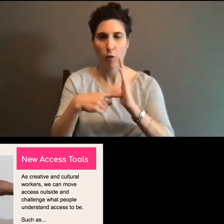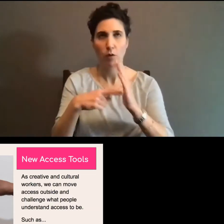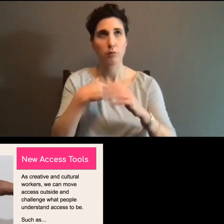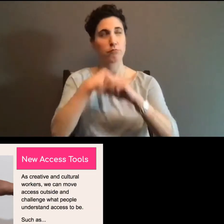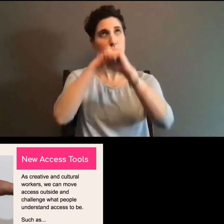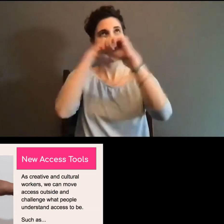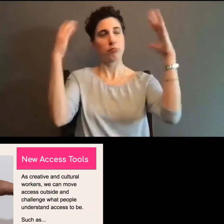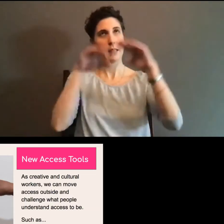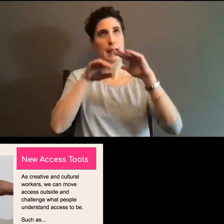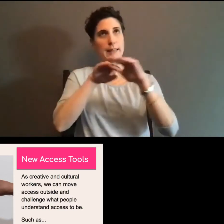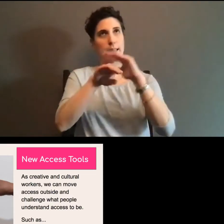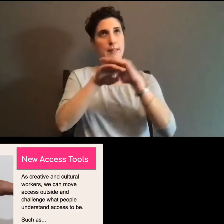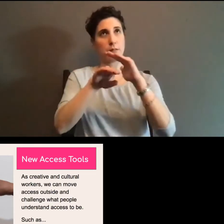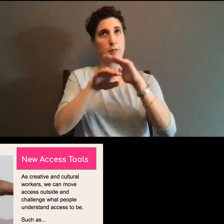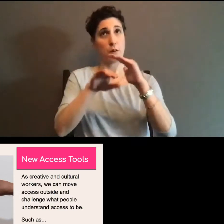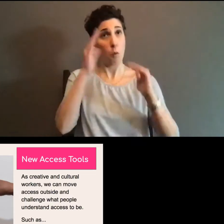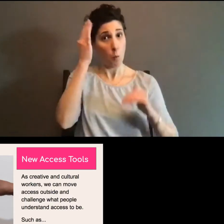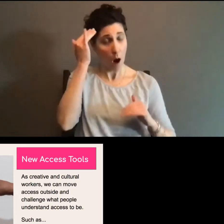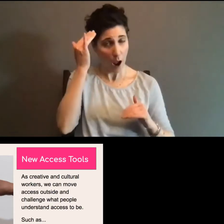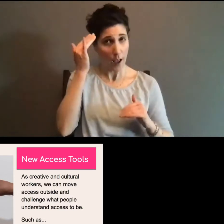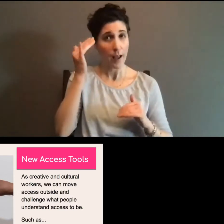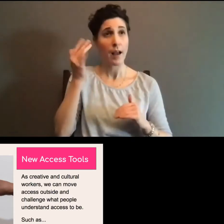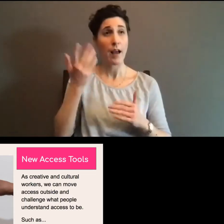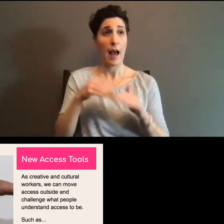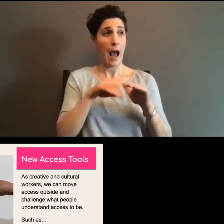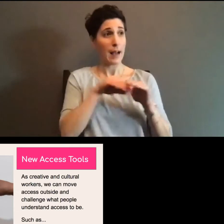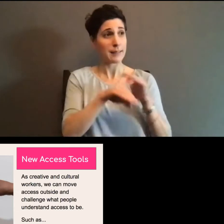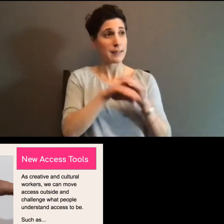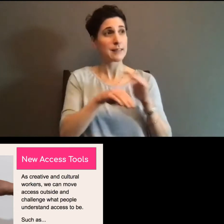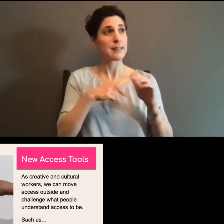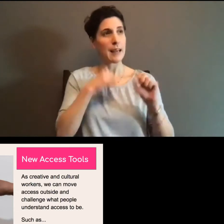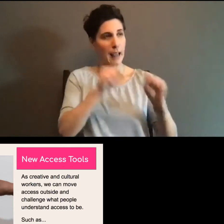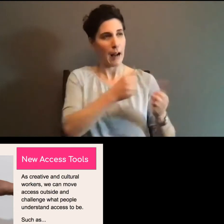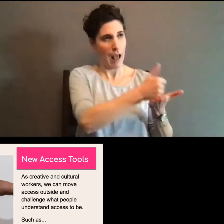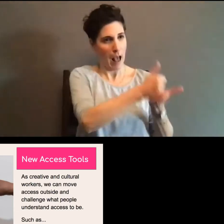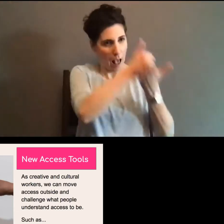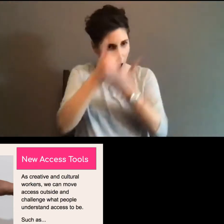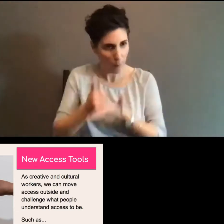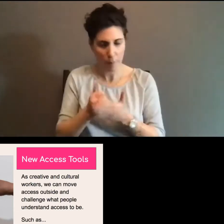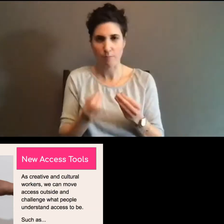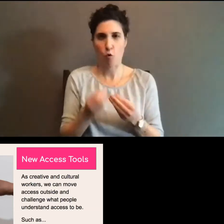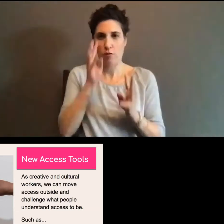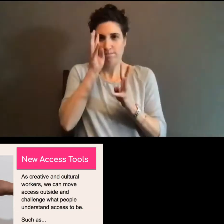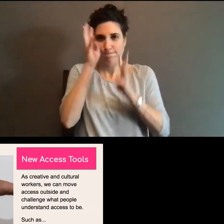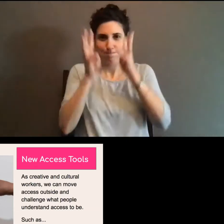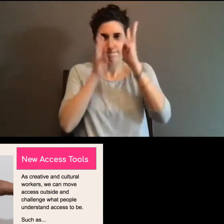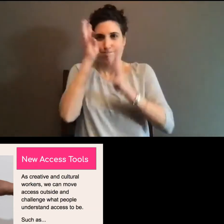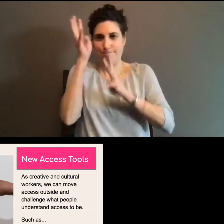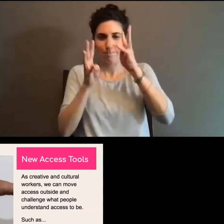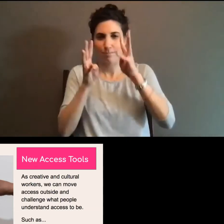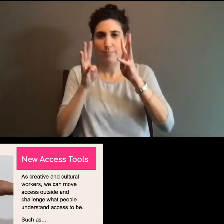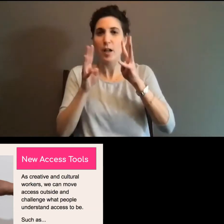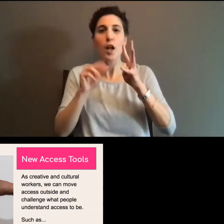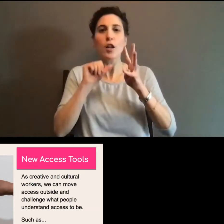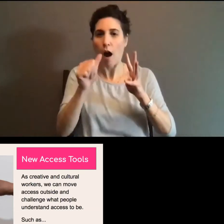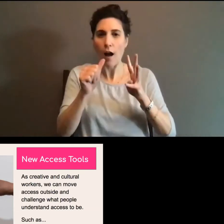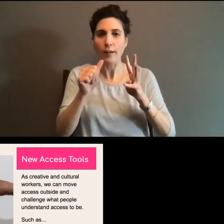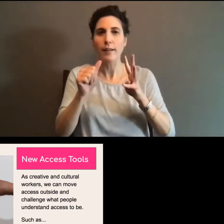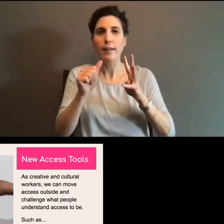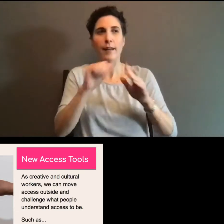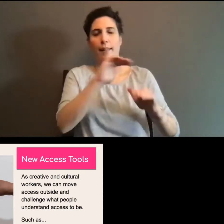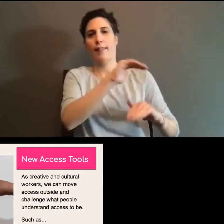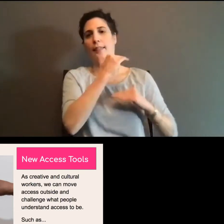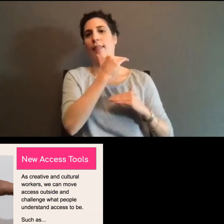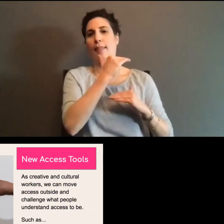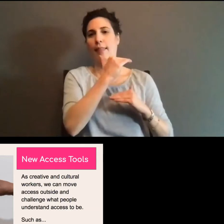our creative processes rather than make us feel like we're limited into rule structures. It can make our